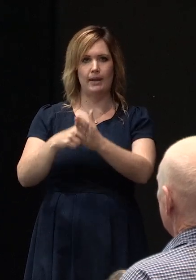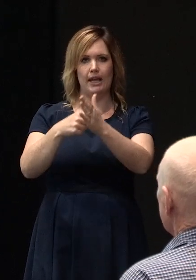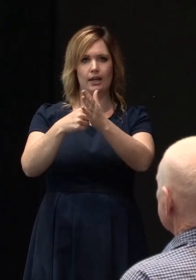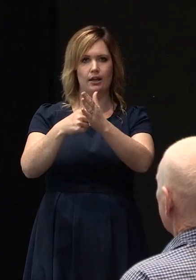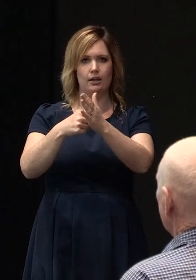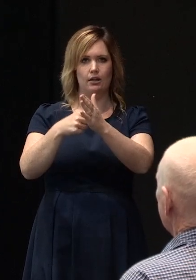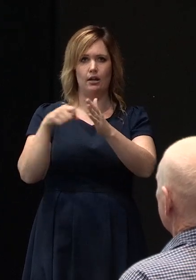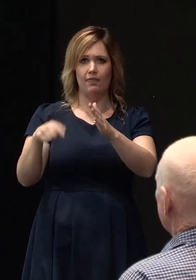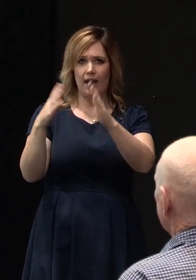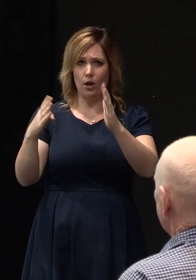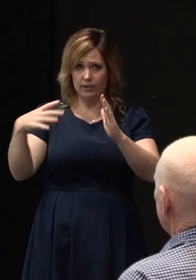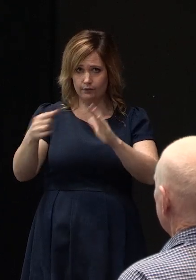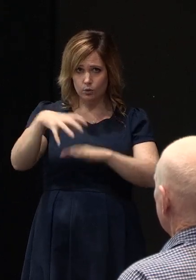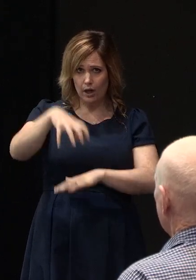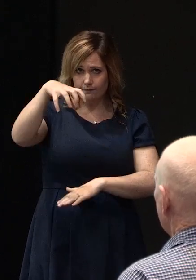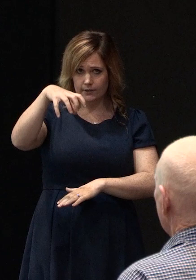would the house have to be lifted